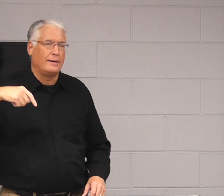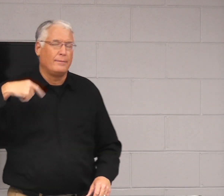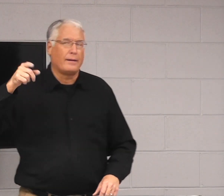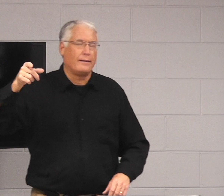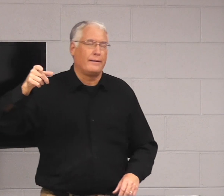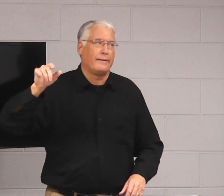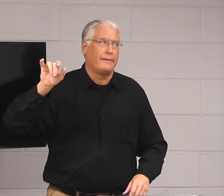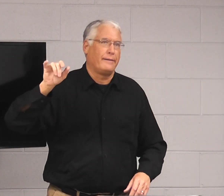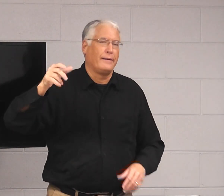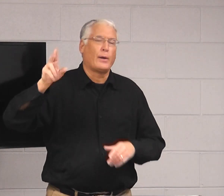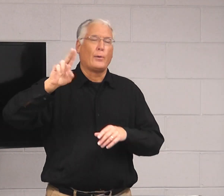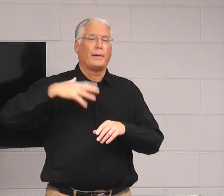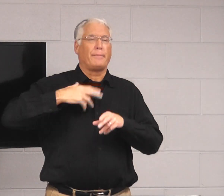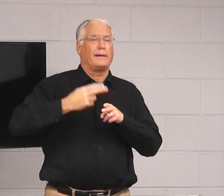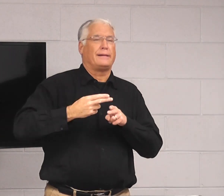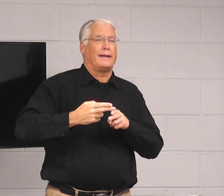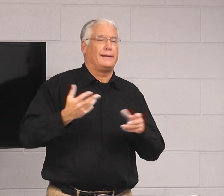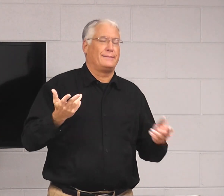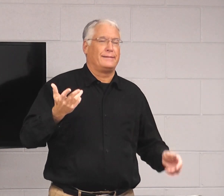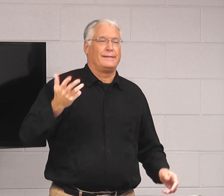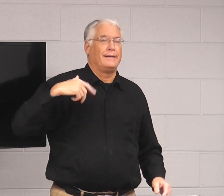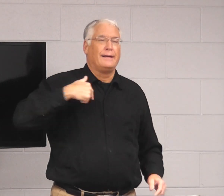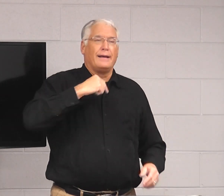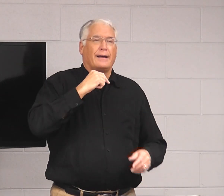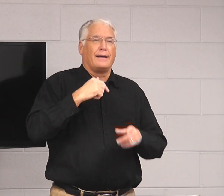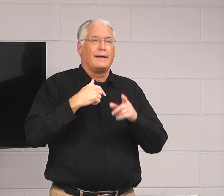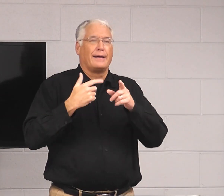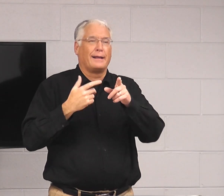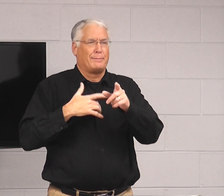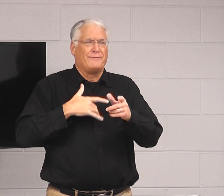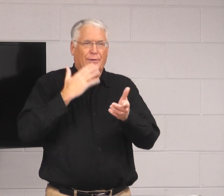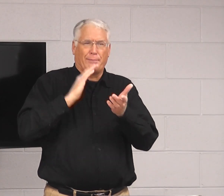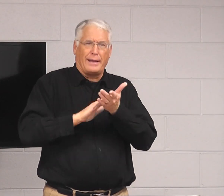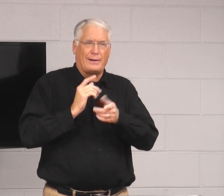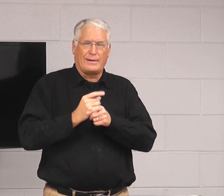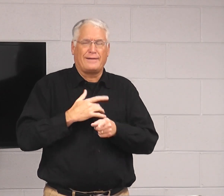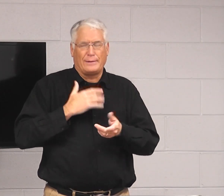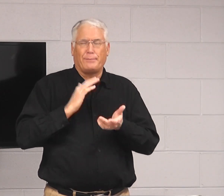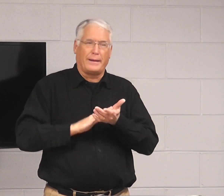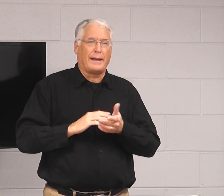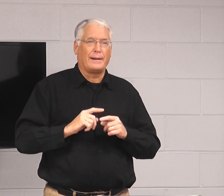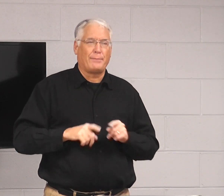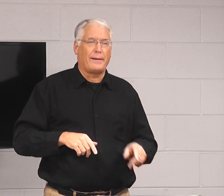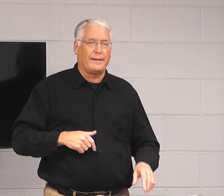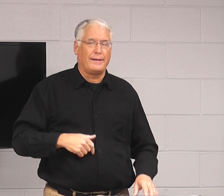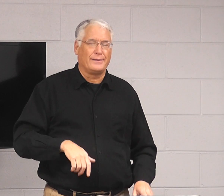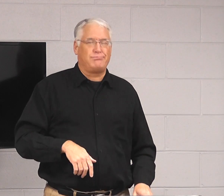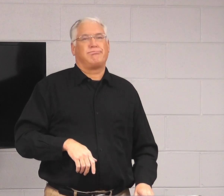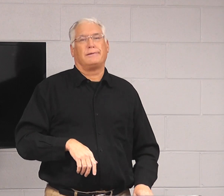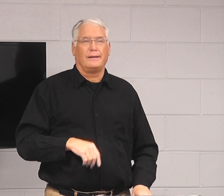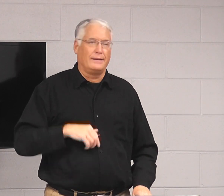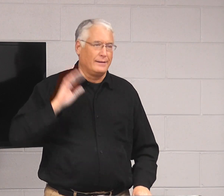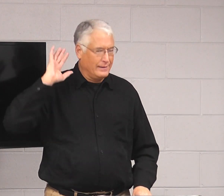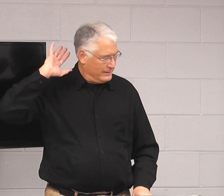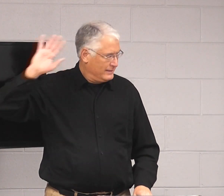and they'd say, Brad. But, they would be using my name. And that made me feel bad. And I was like,